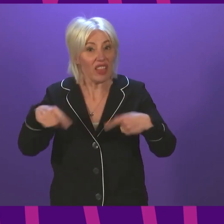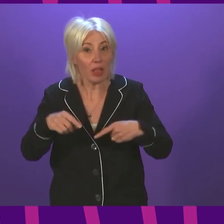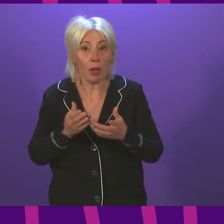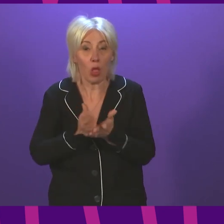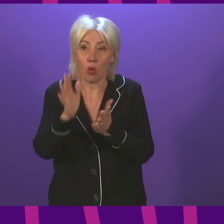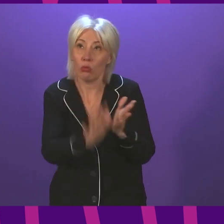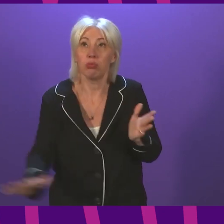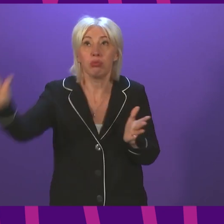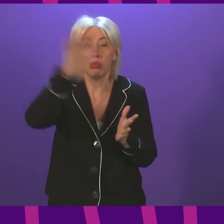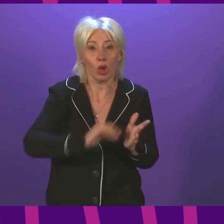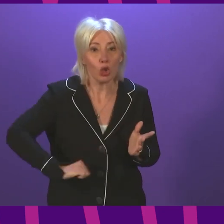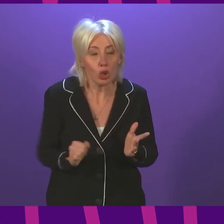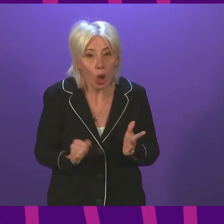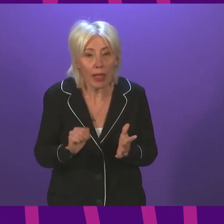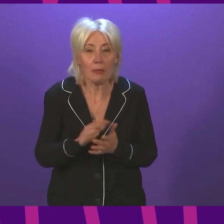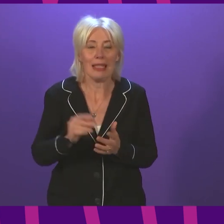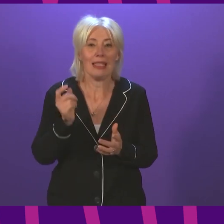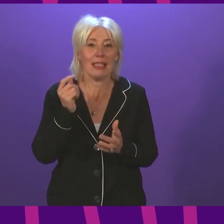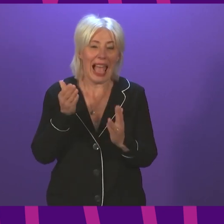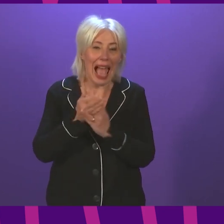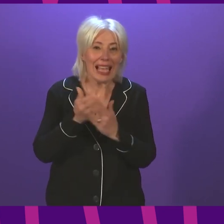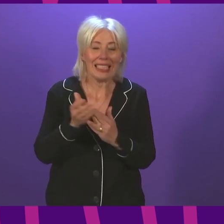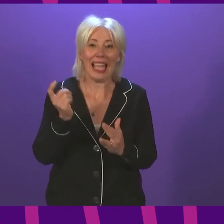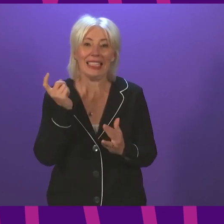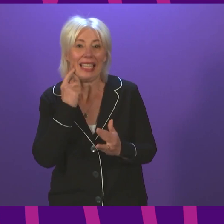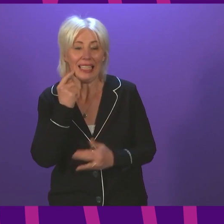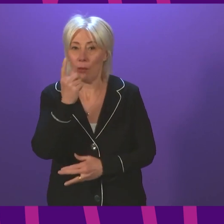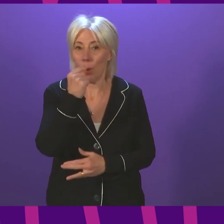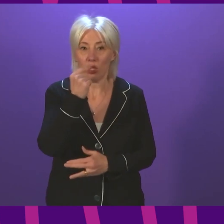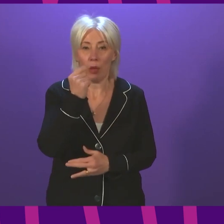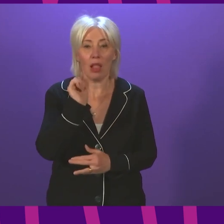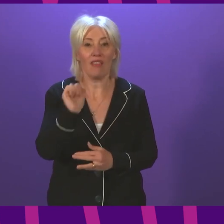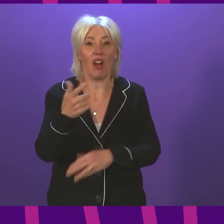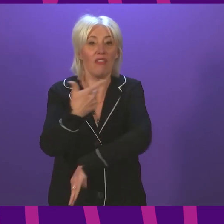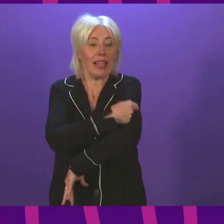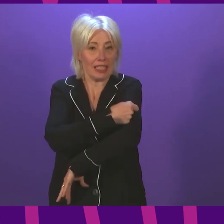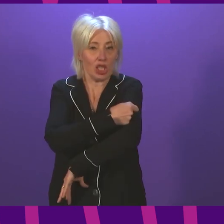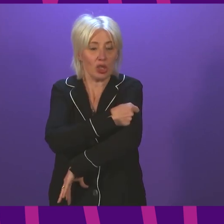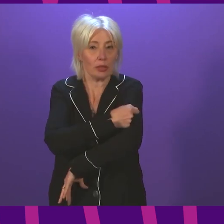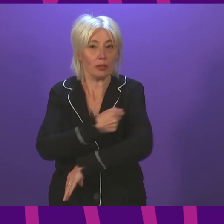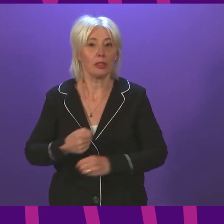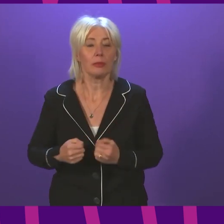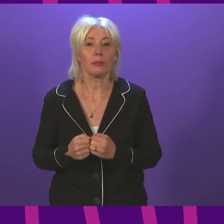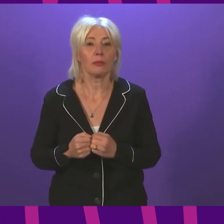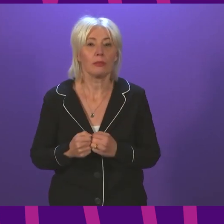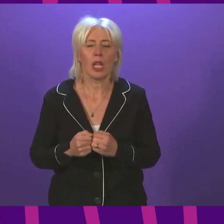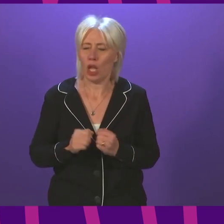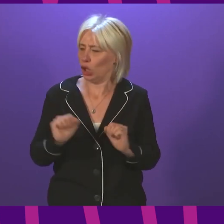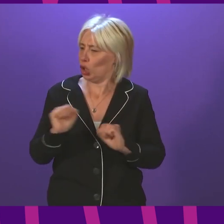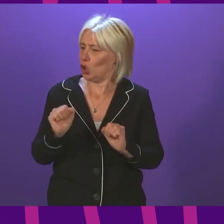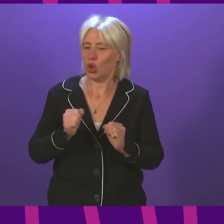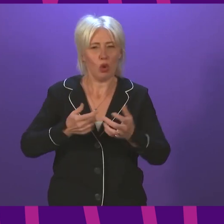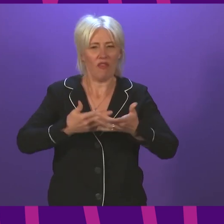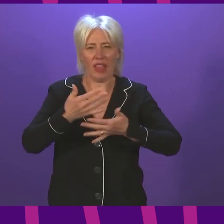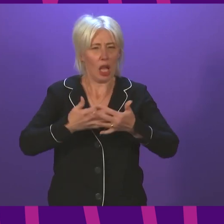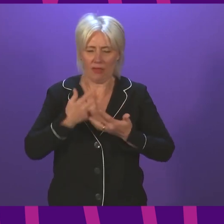country to allow access as easy access as possible for vaccination. And I haven't got the figures in front of